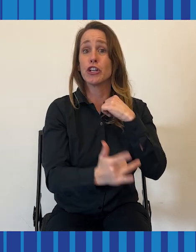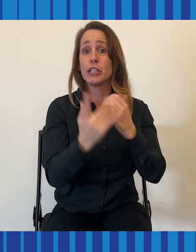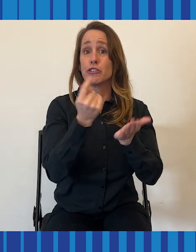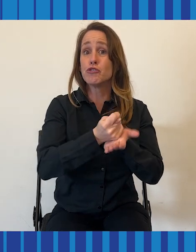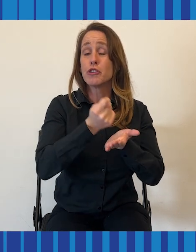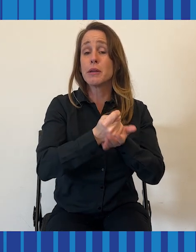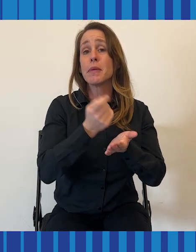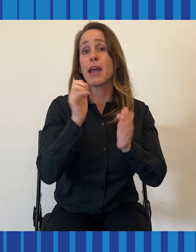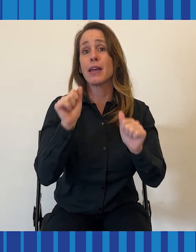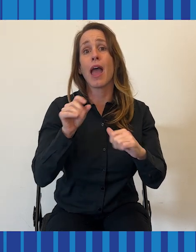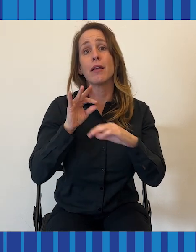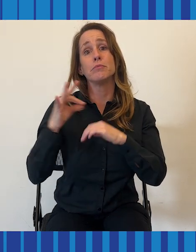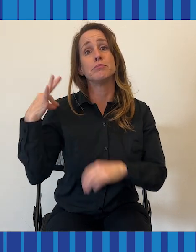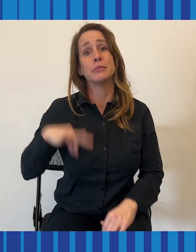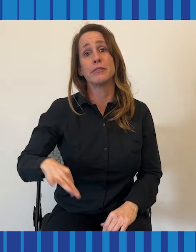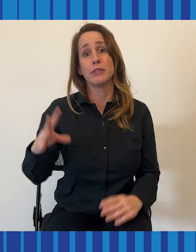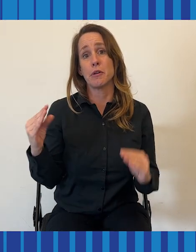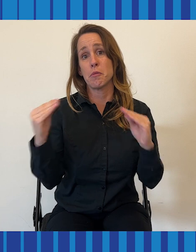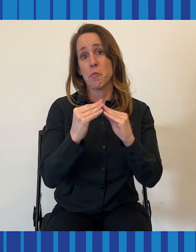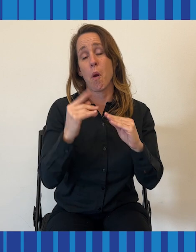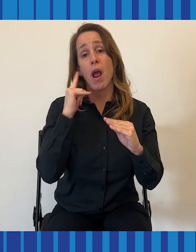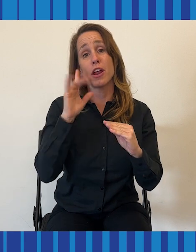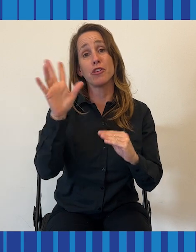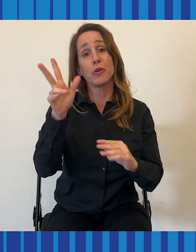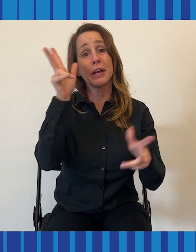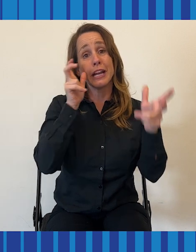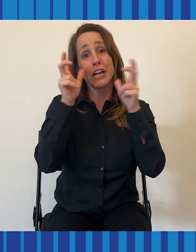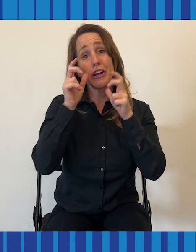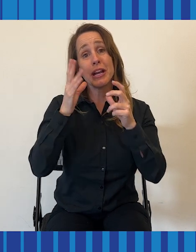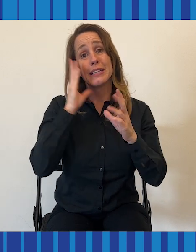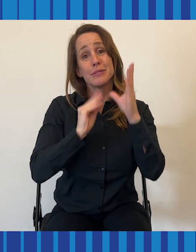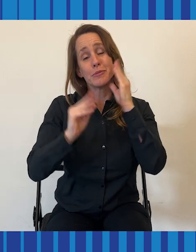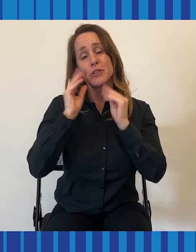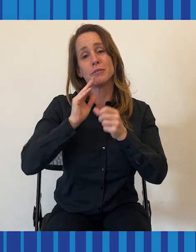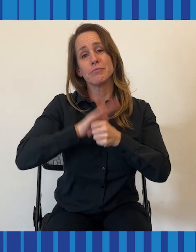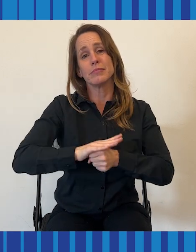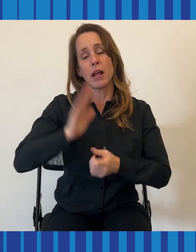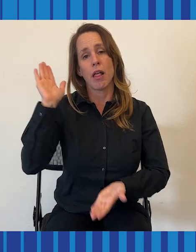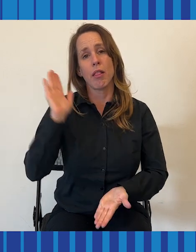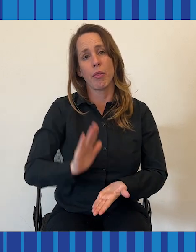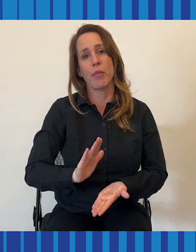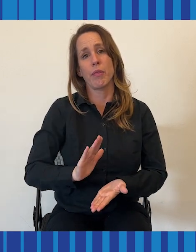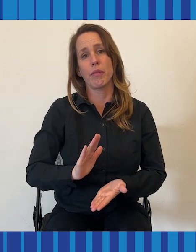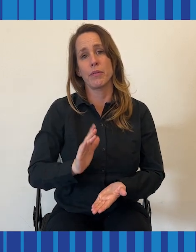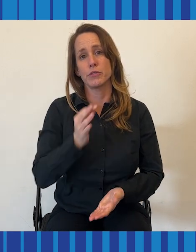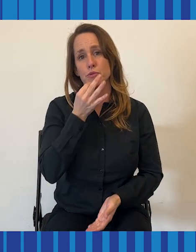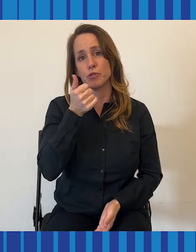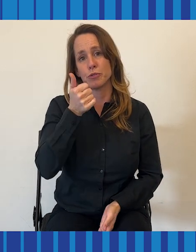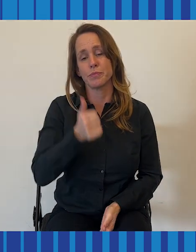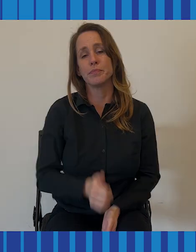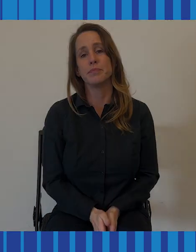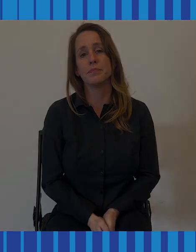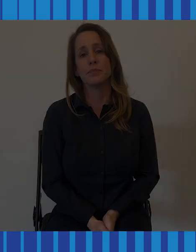And the earlier you start using the accessibility tools you need, your hearing experience could become less stressful much sooner.